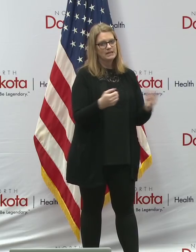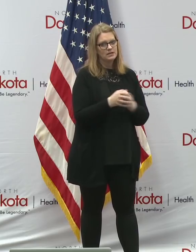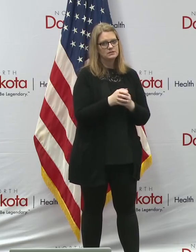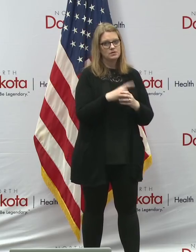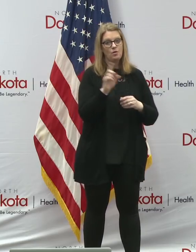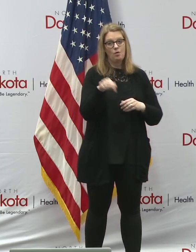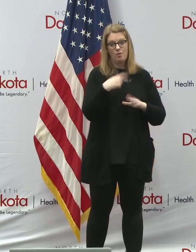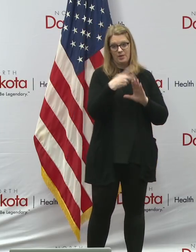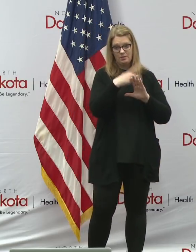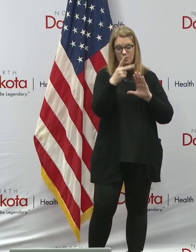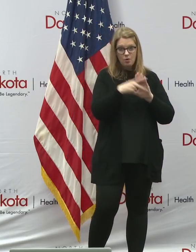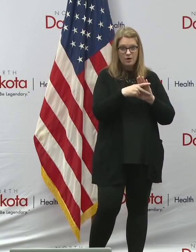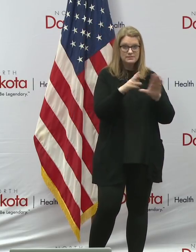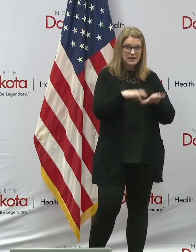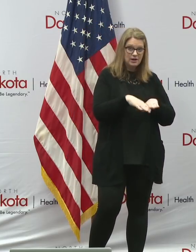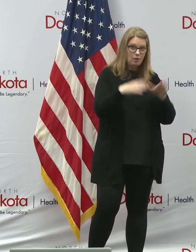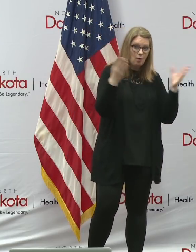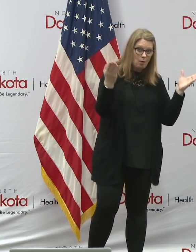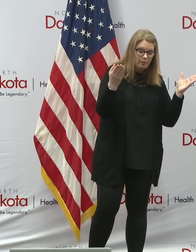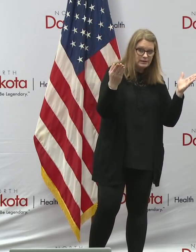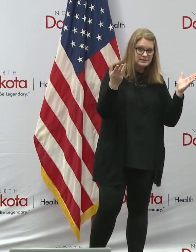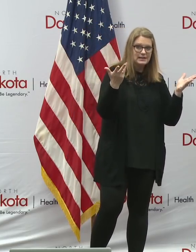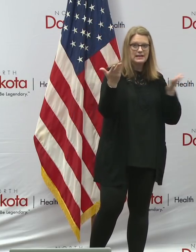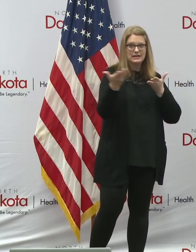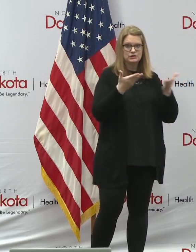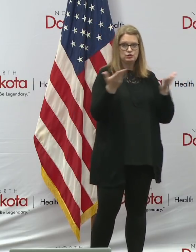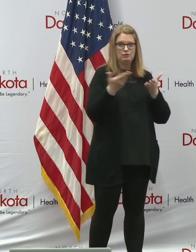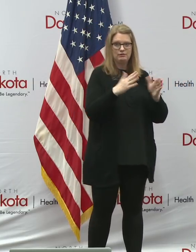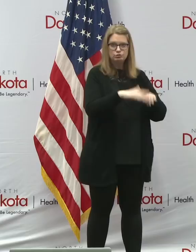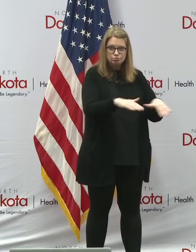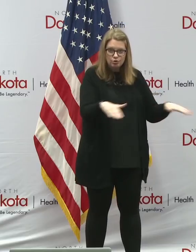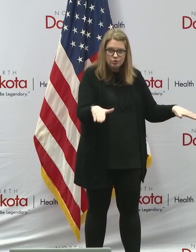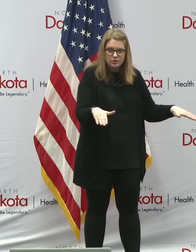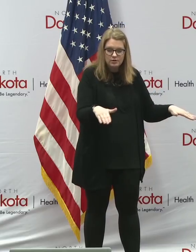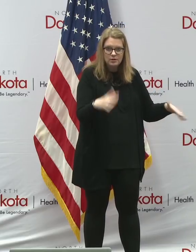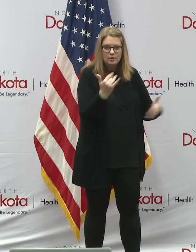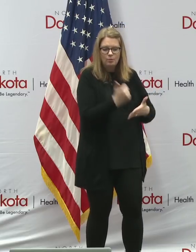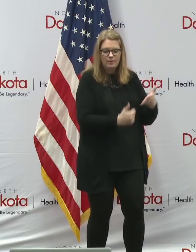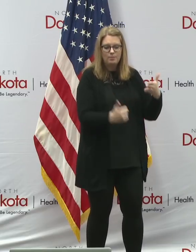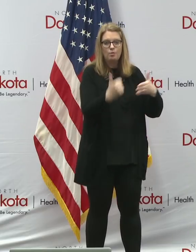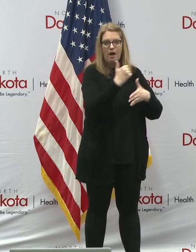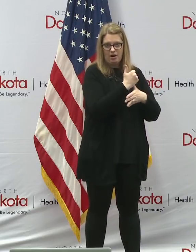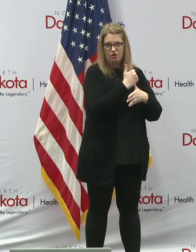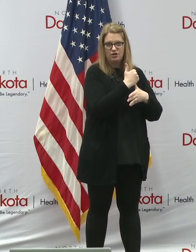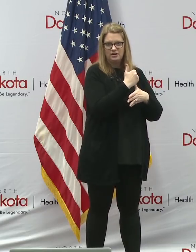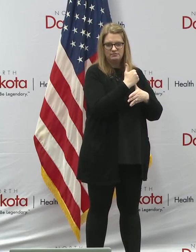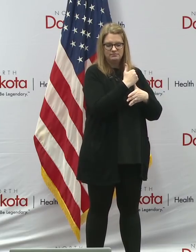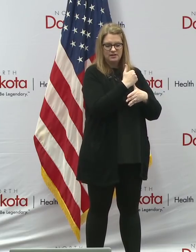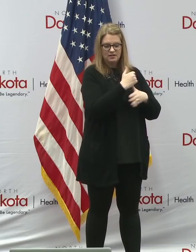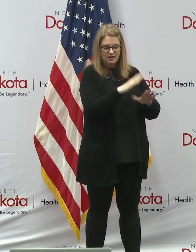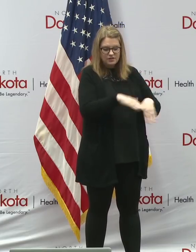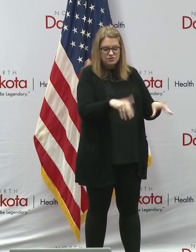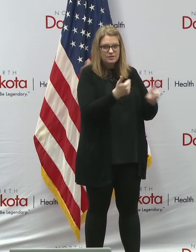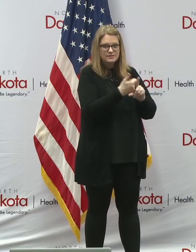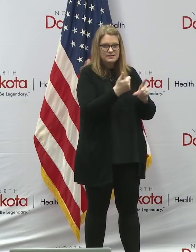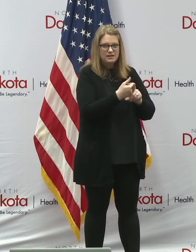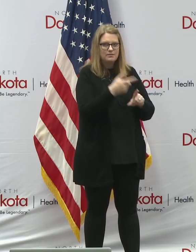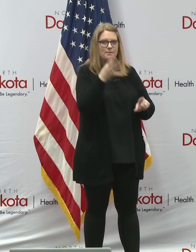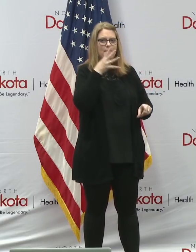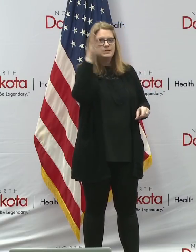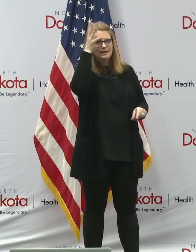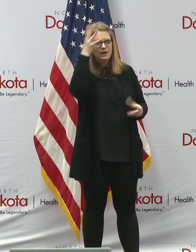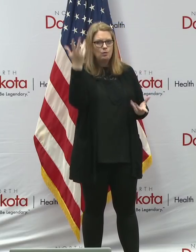programs that continue to be open and serve children, uh, with a priority of those whose parents are vital service workers. Uh,